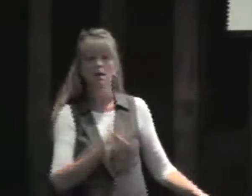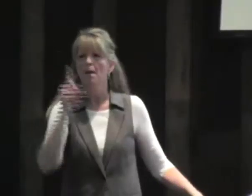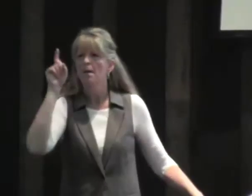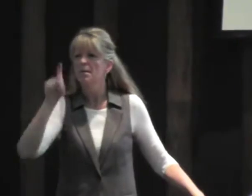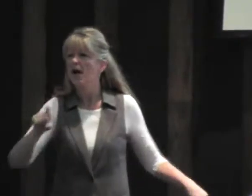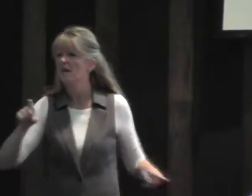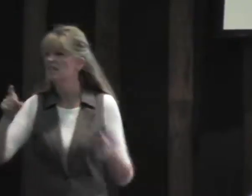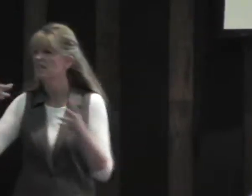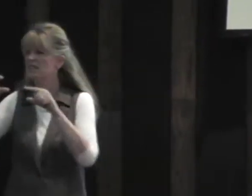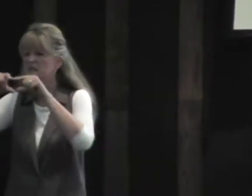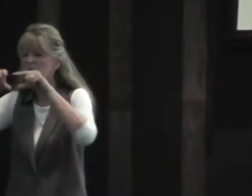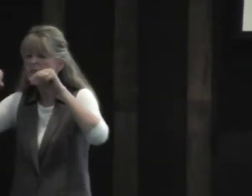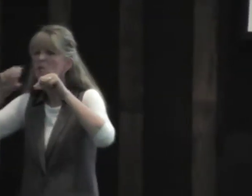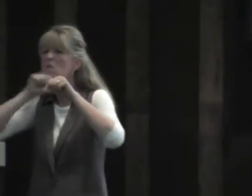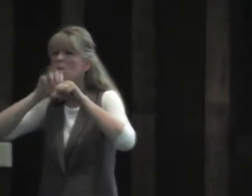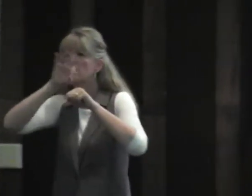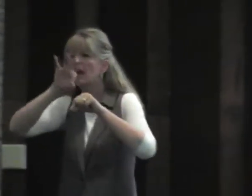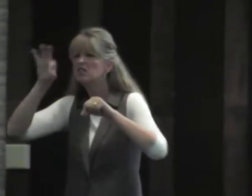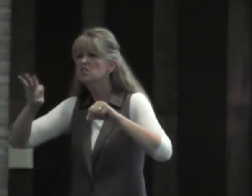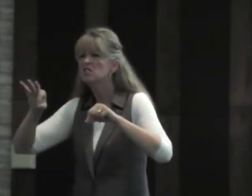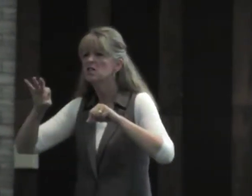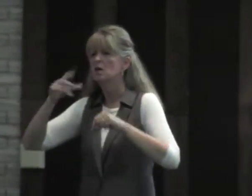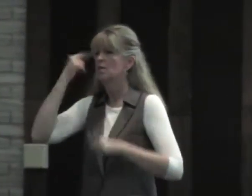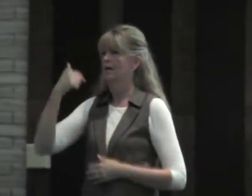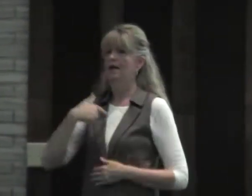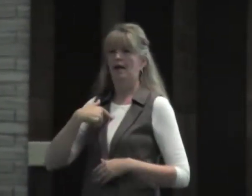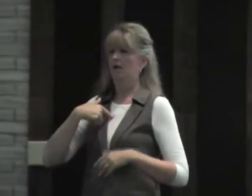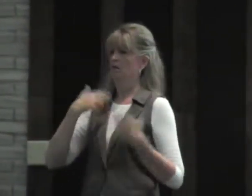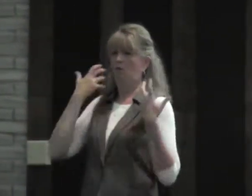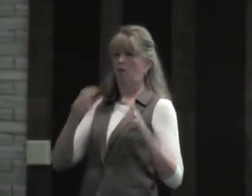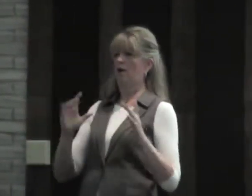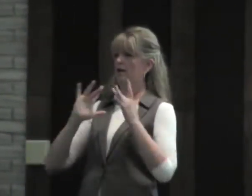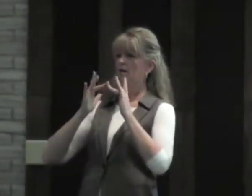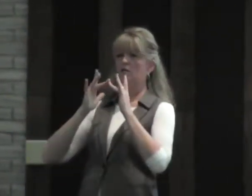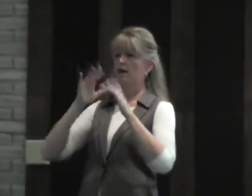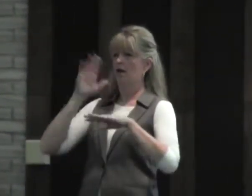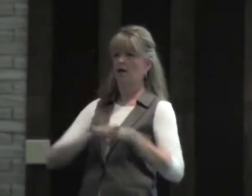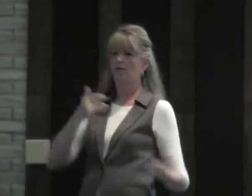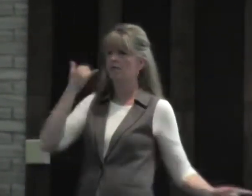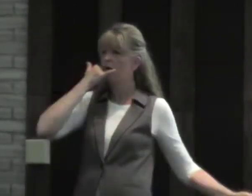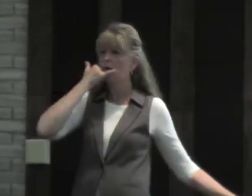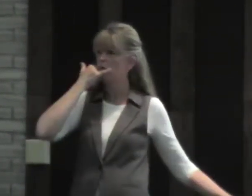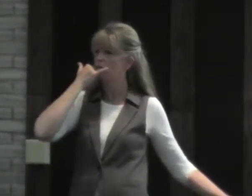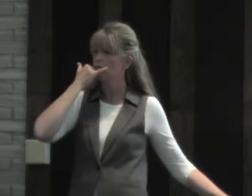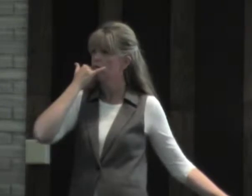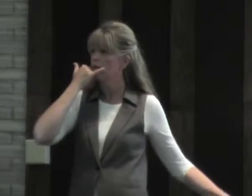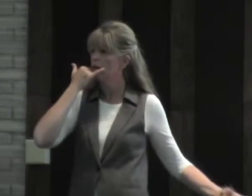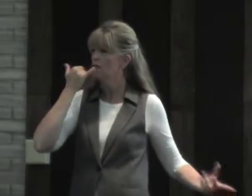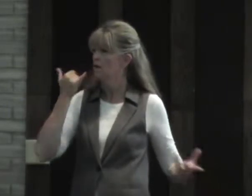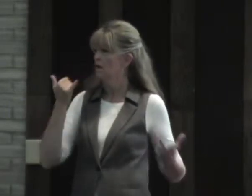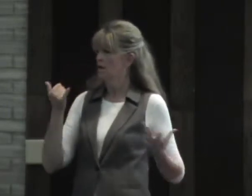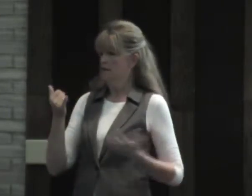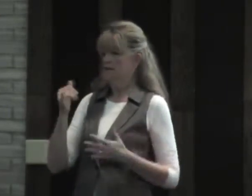But before they didn't have that kind, they had the old-fashioned one. They didn't have internet on the phone.